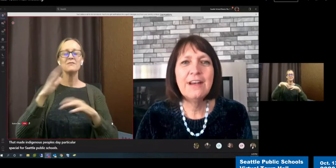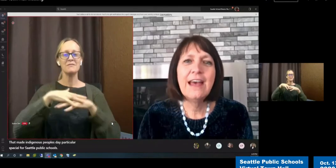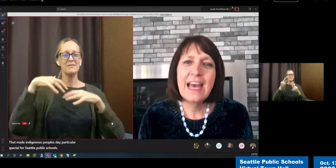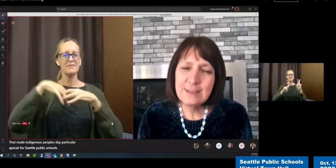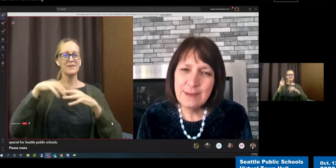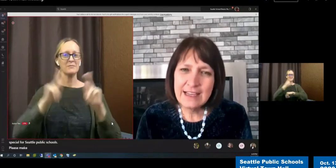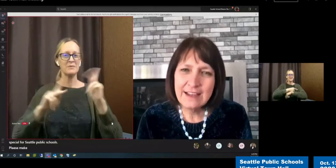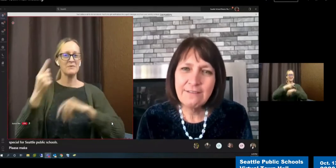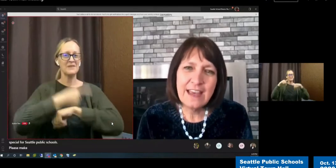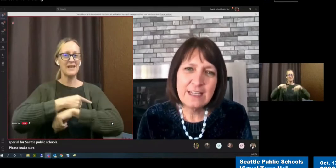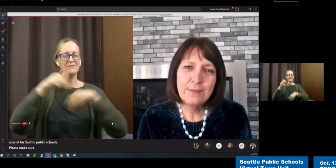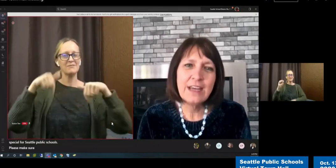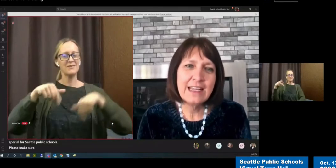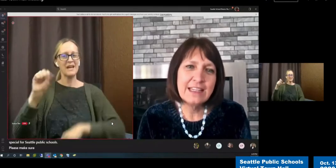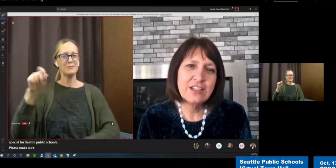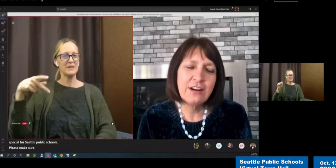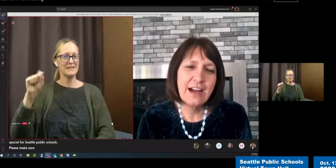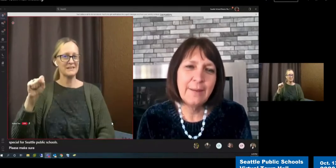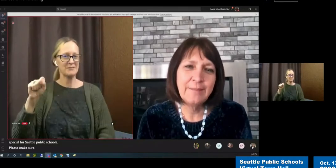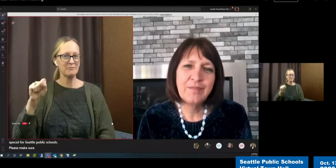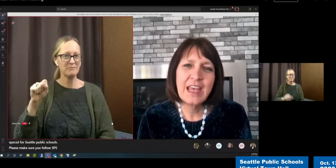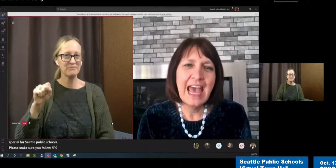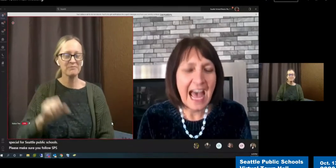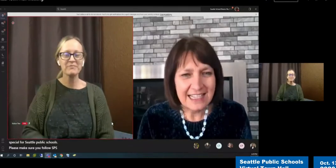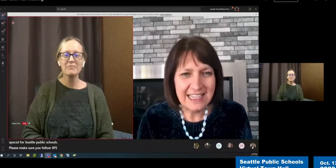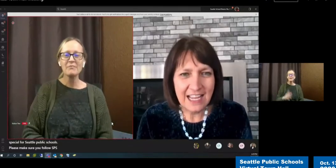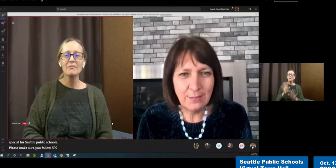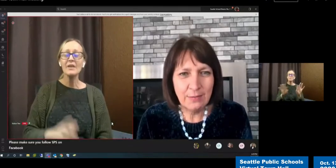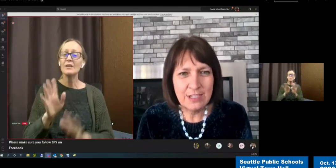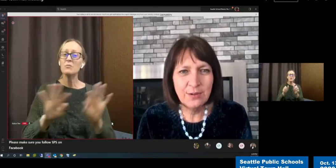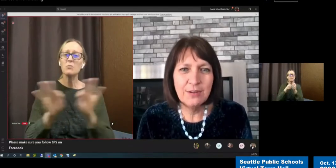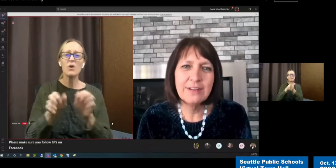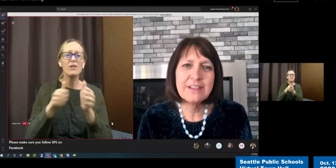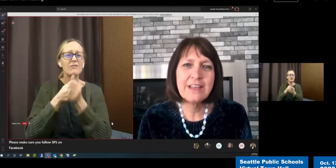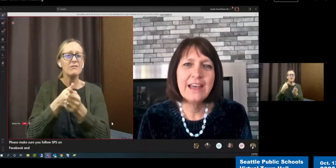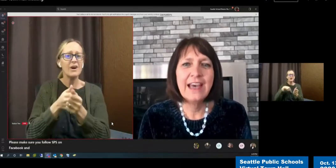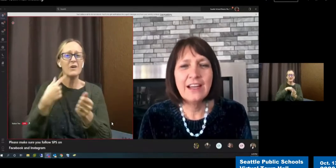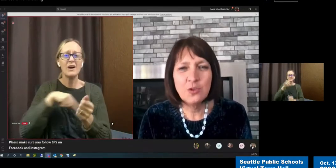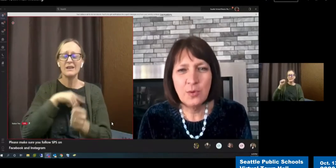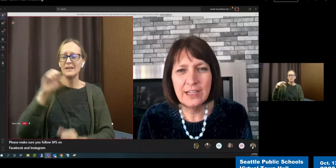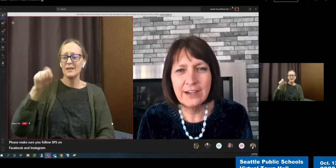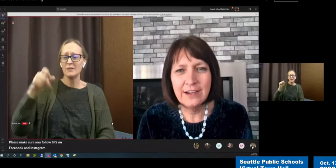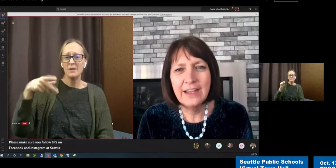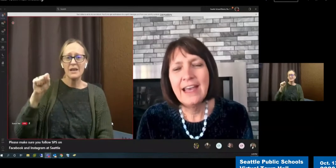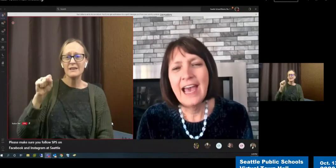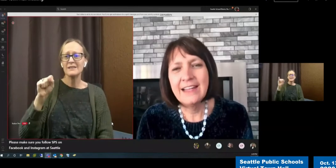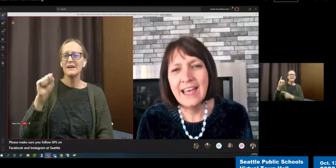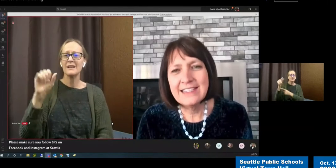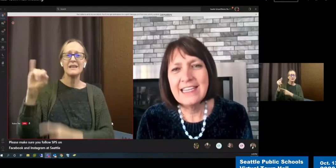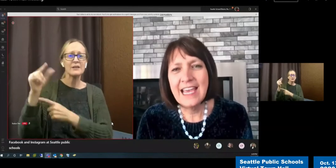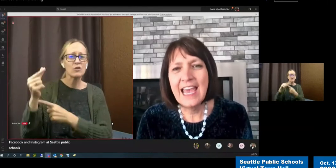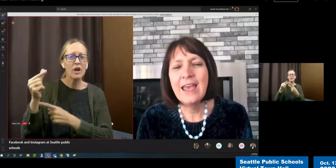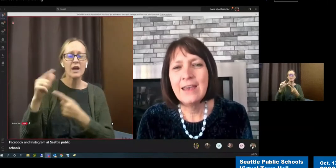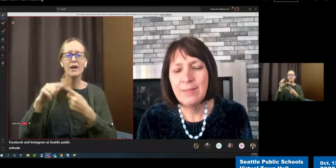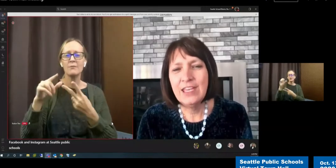SPS on Facebook and Instagram at Seattle Public Schools and on Twitter at